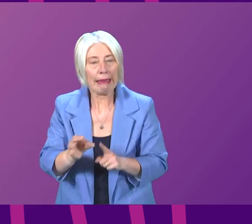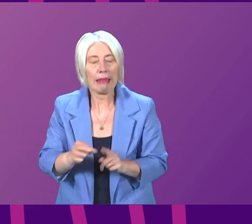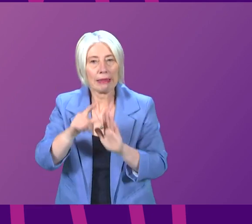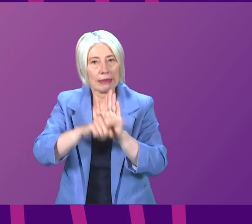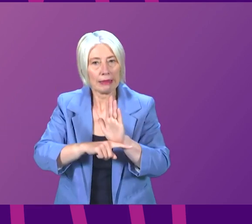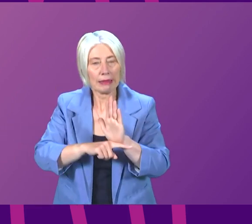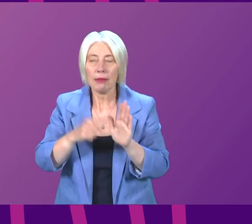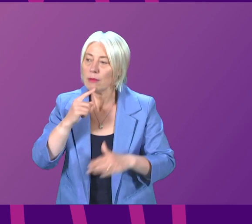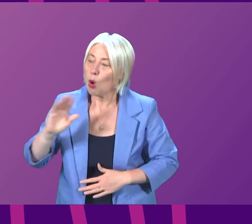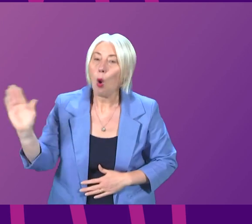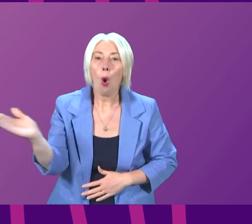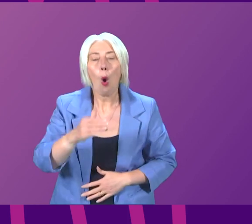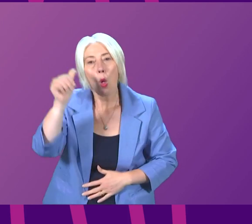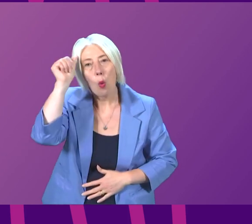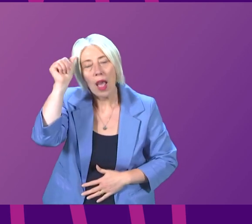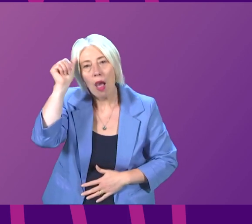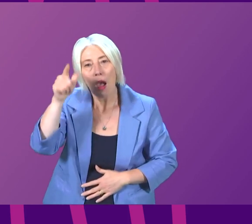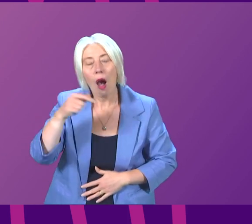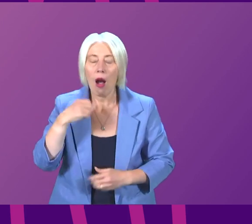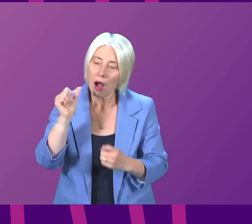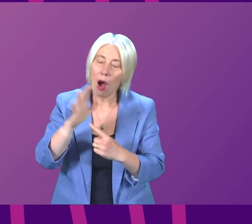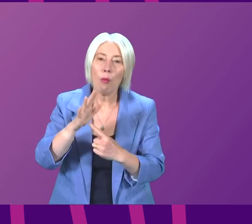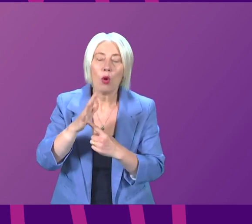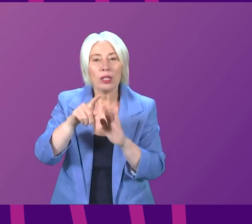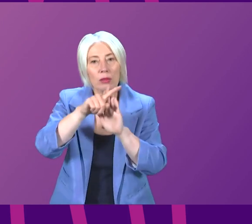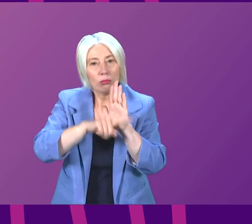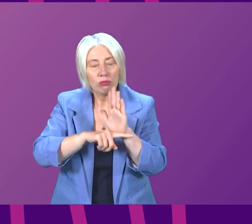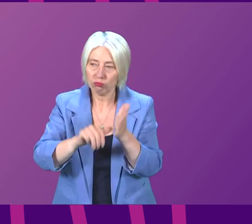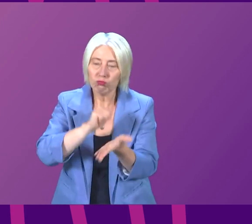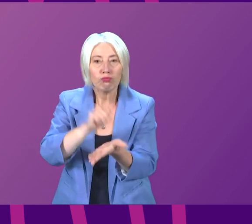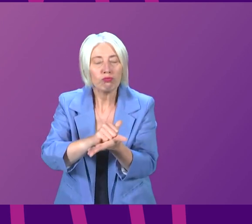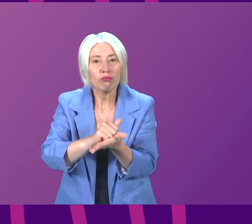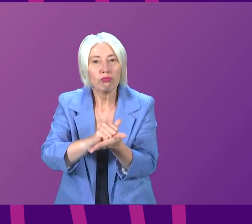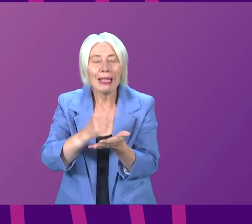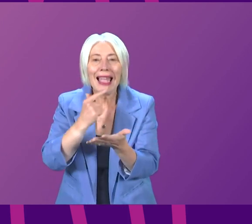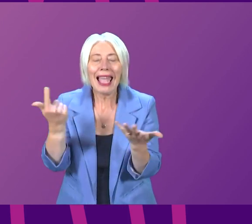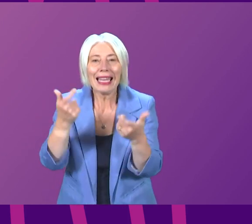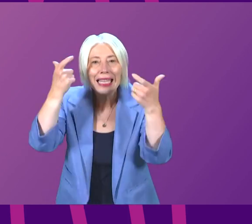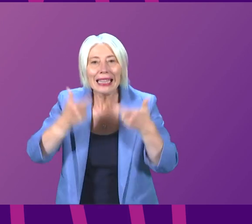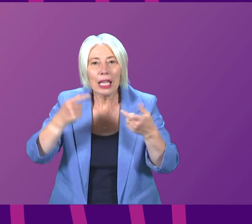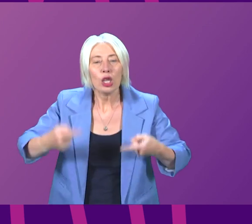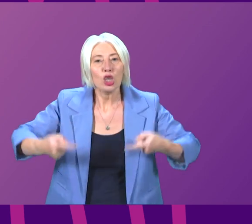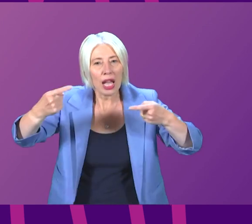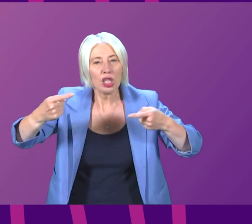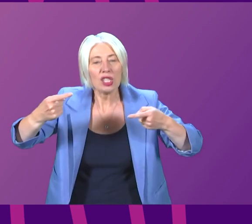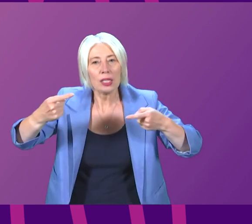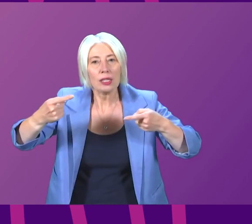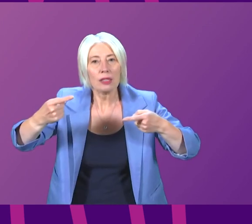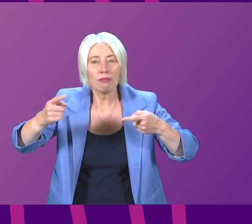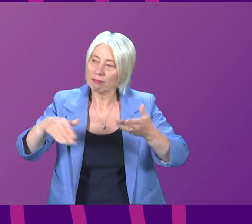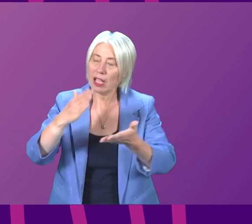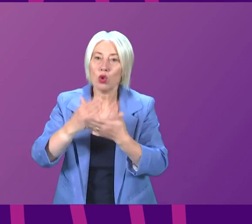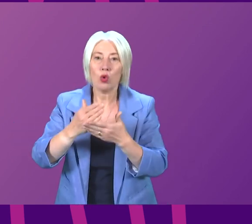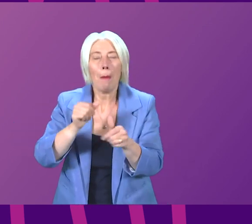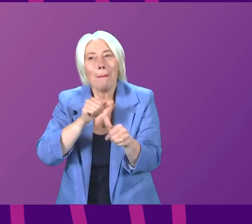As all members will be aware, it's important that we get legislation right to ensure that if there are any legal challenges to it, it has the